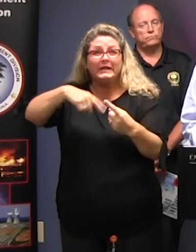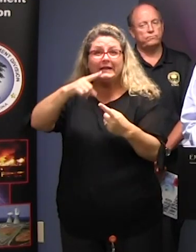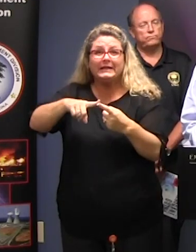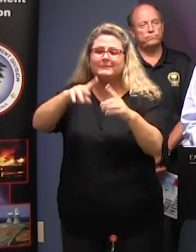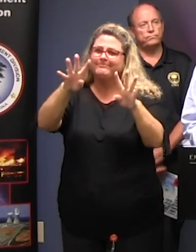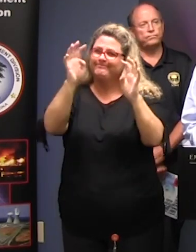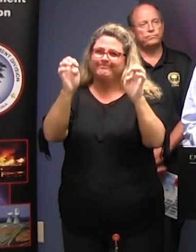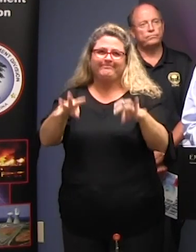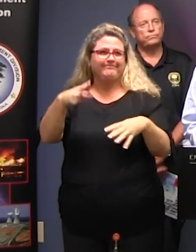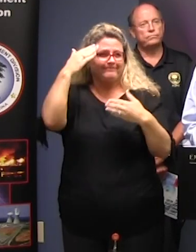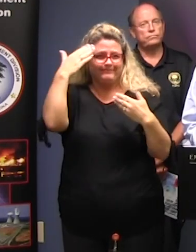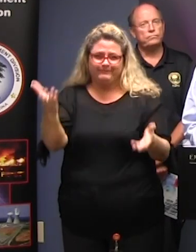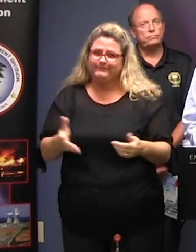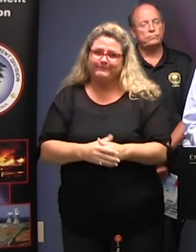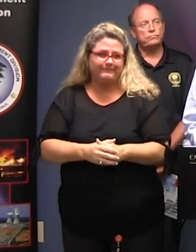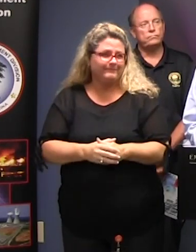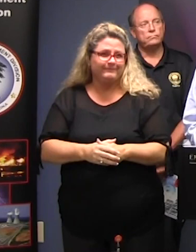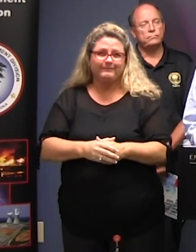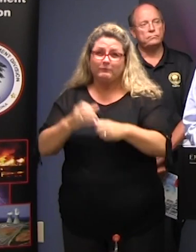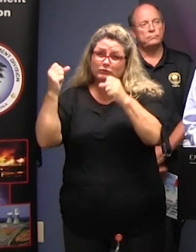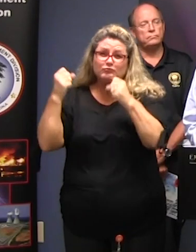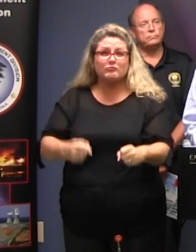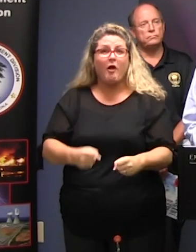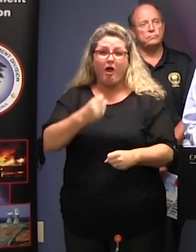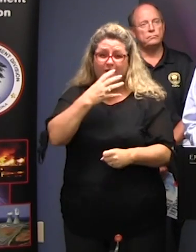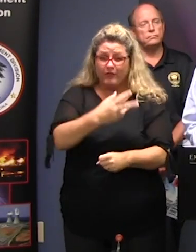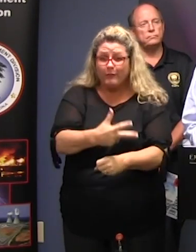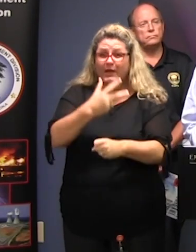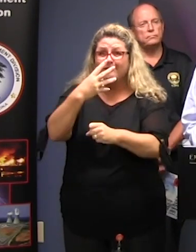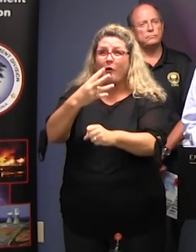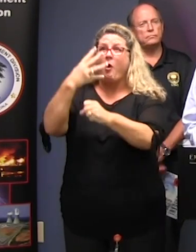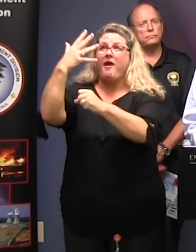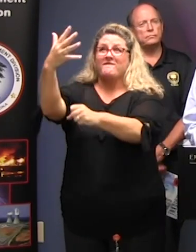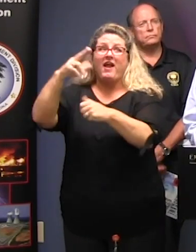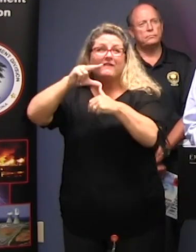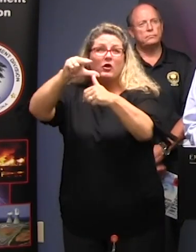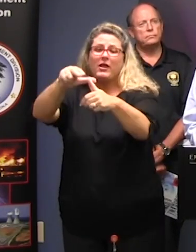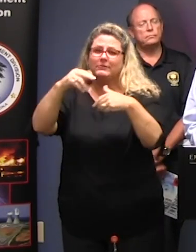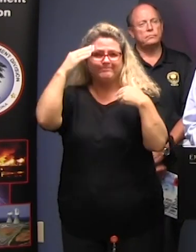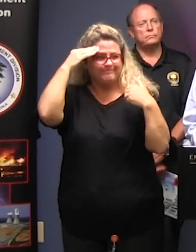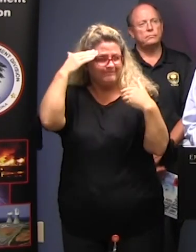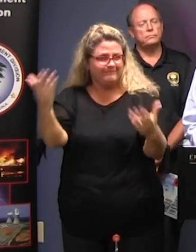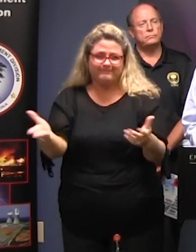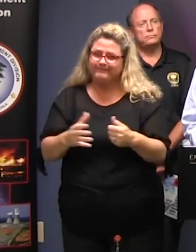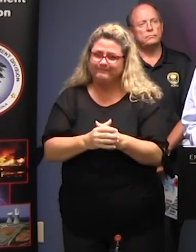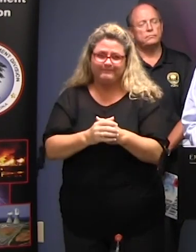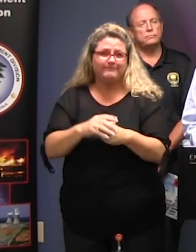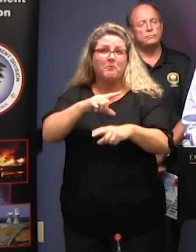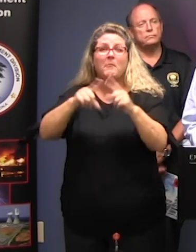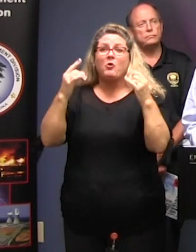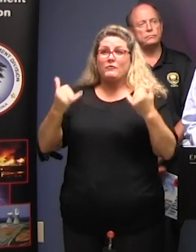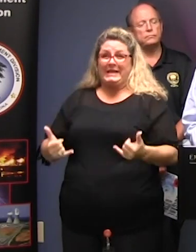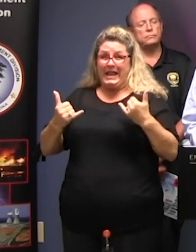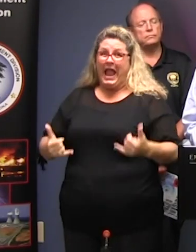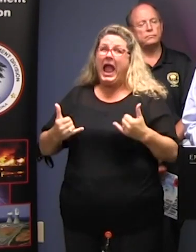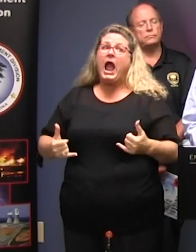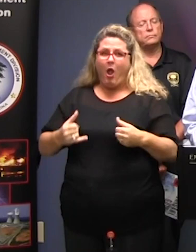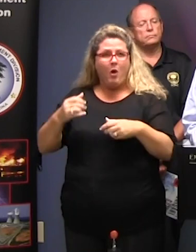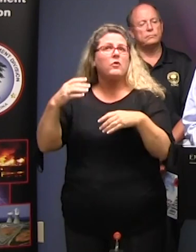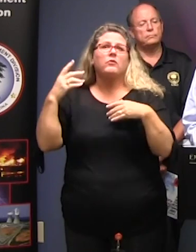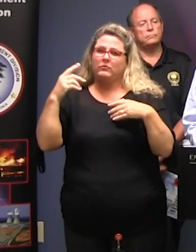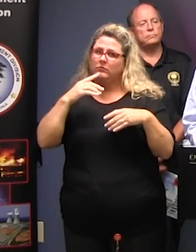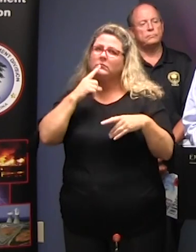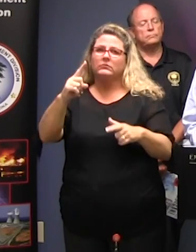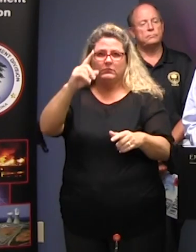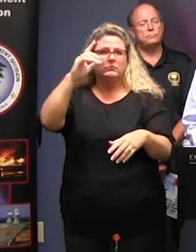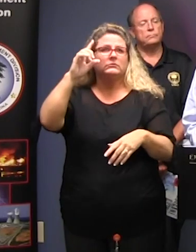and if it does we don't know how strong it'll be but again it is it's a strong storm now it's